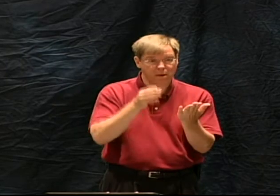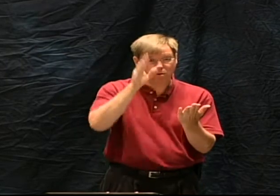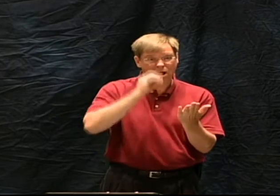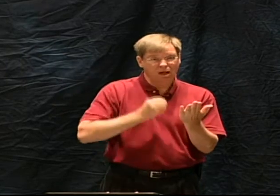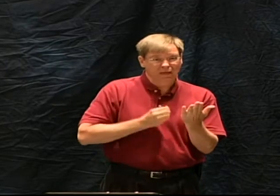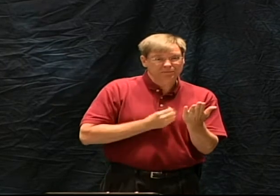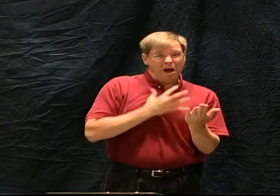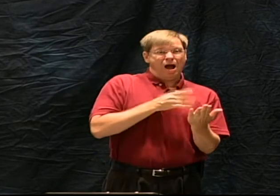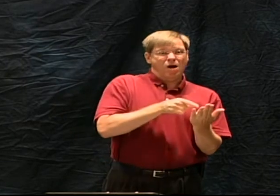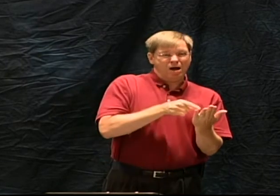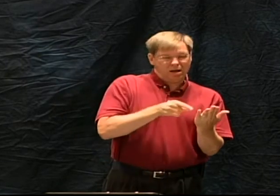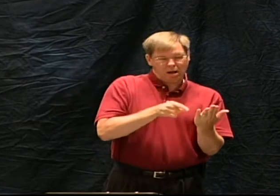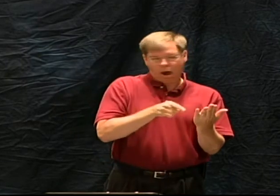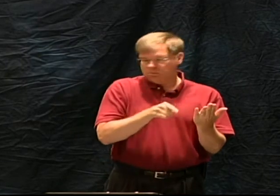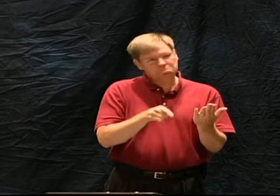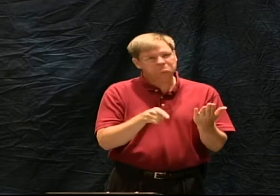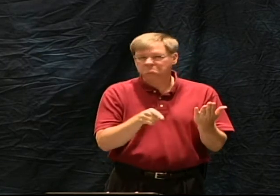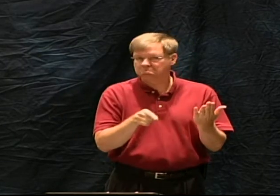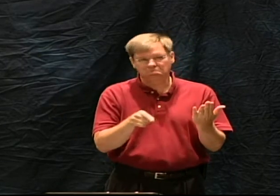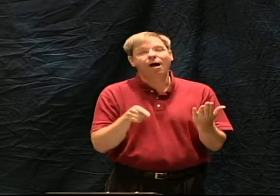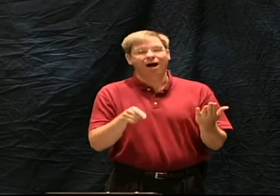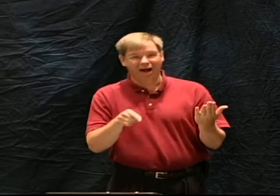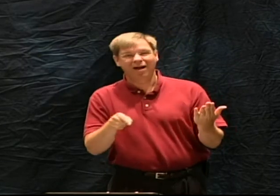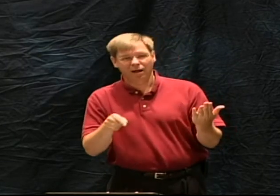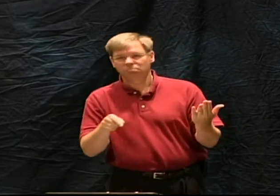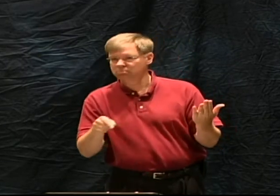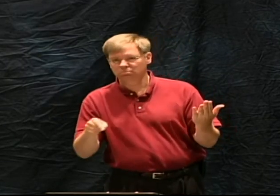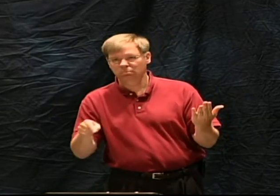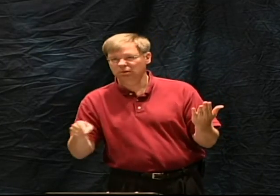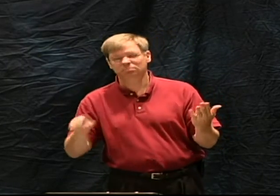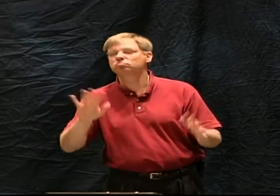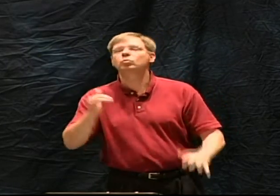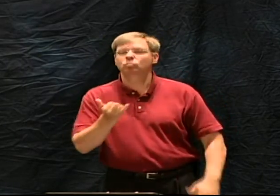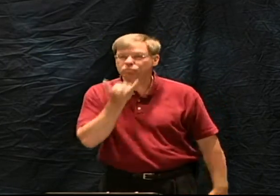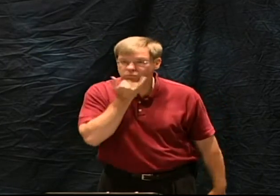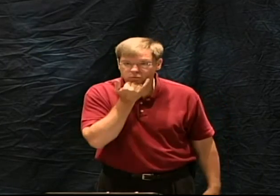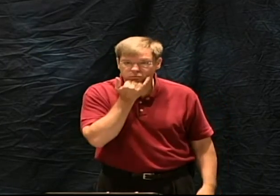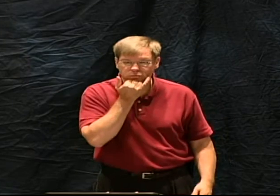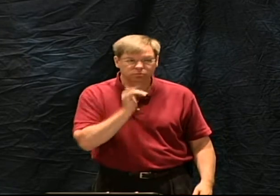Partial a view that only portions of the Bible are inspired by God. And that also is incorrect.